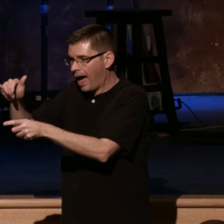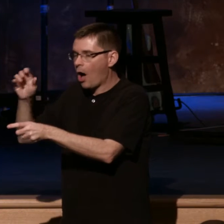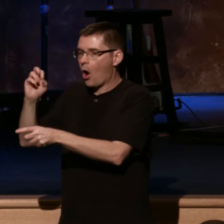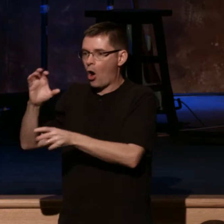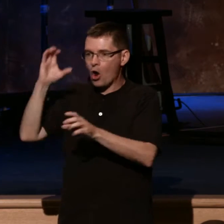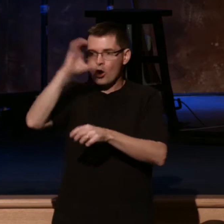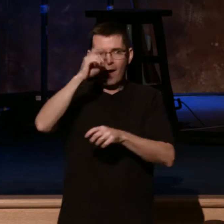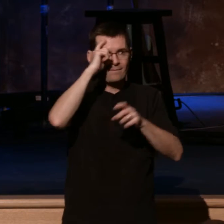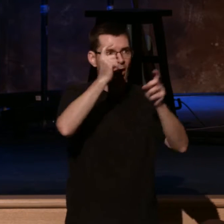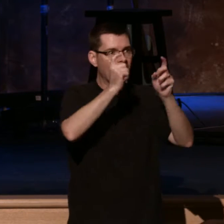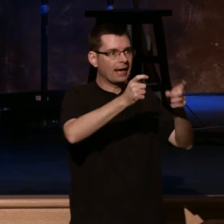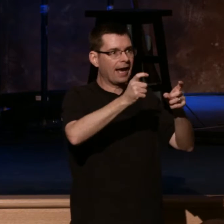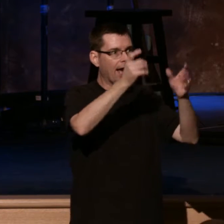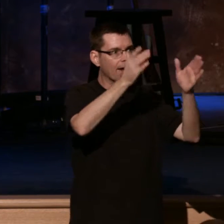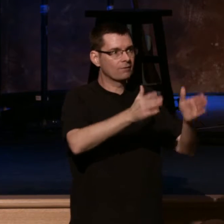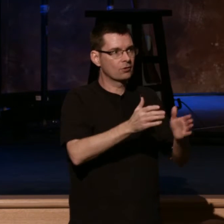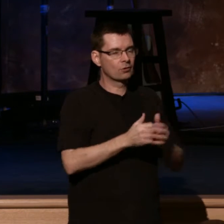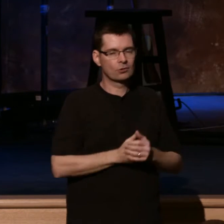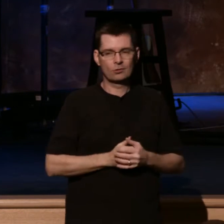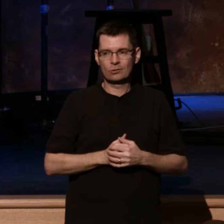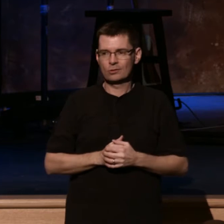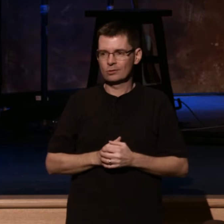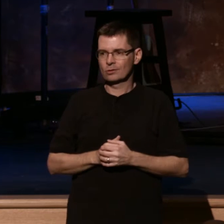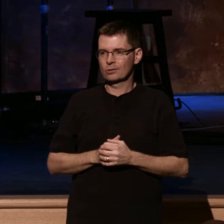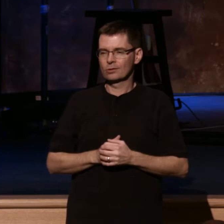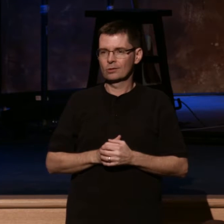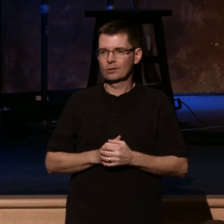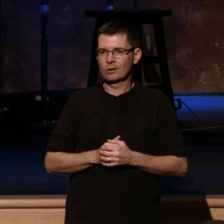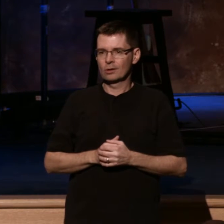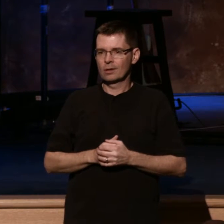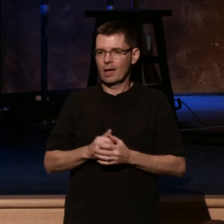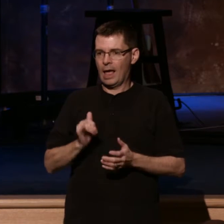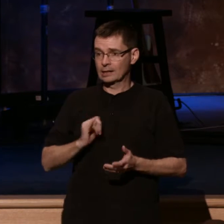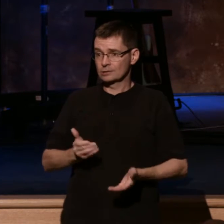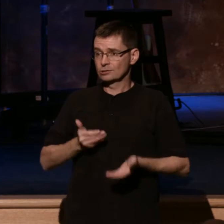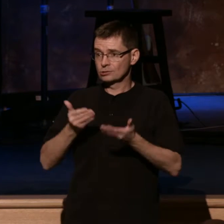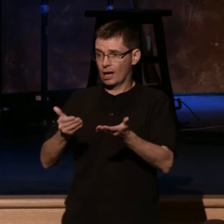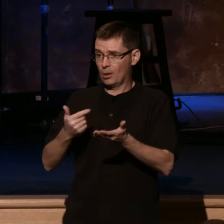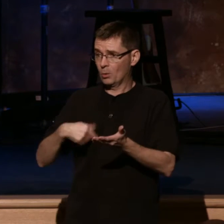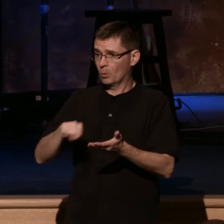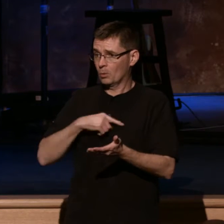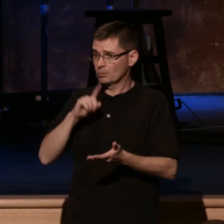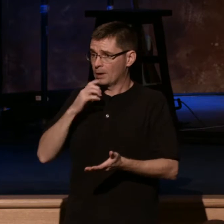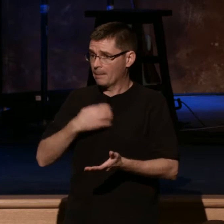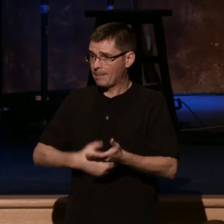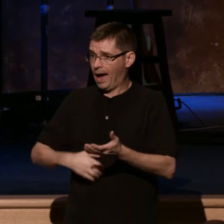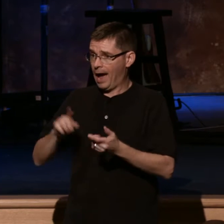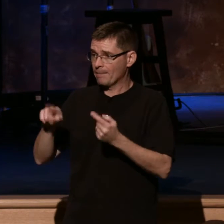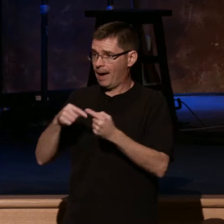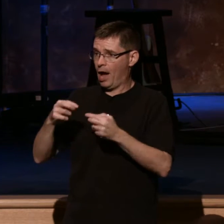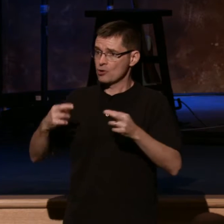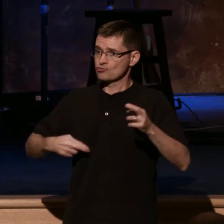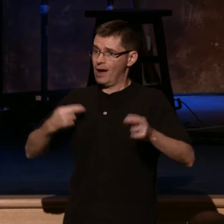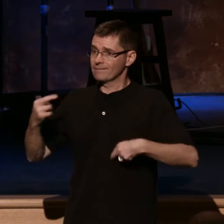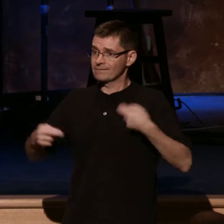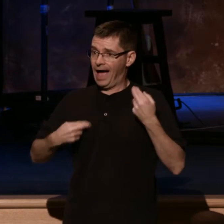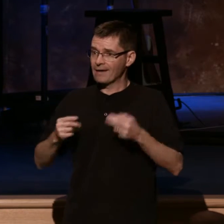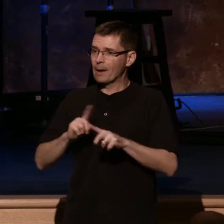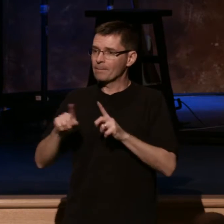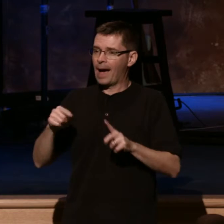product versus the source. And I would suggest to you, while we all are passionate about revival, it doesn't come from seeking revival. It